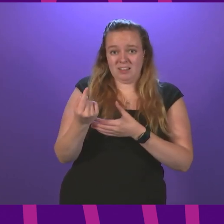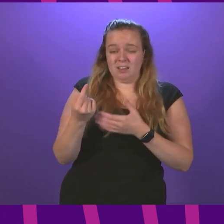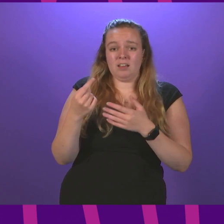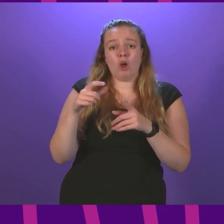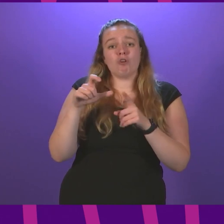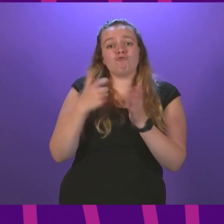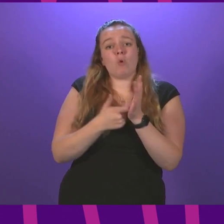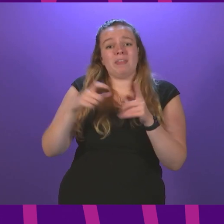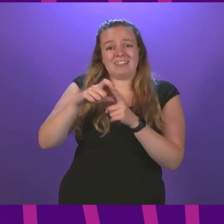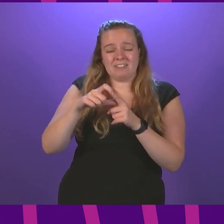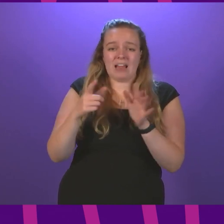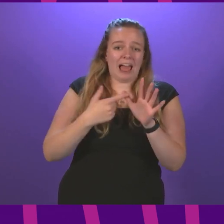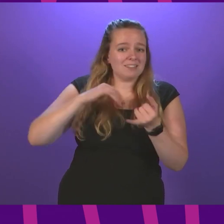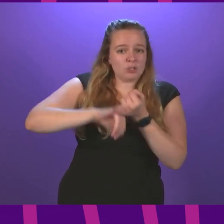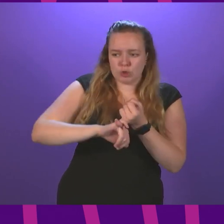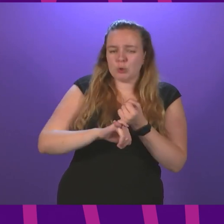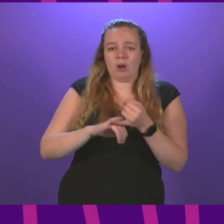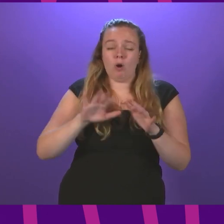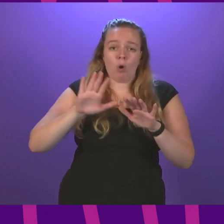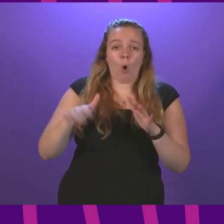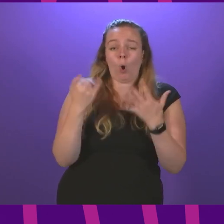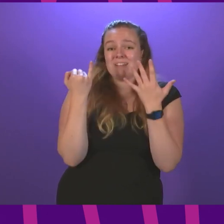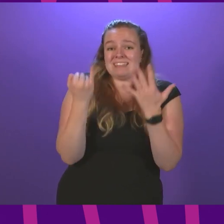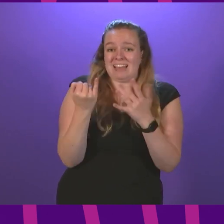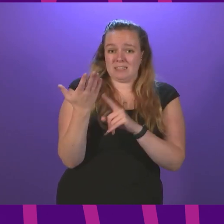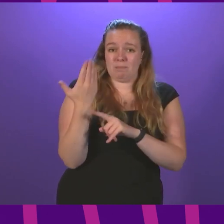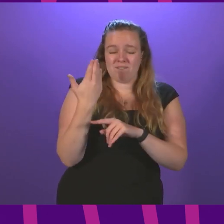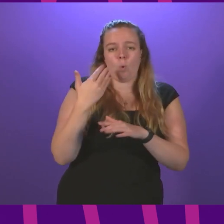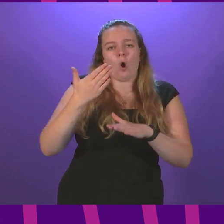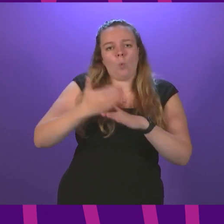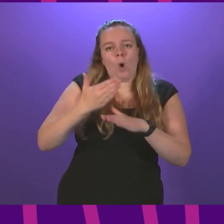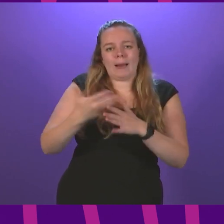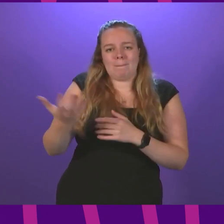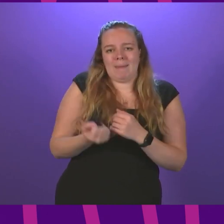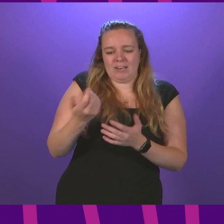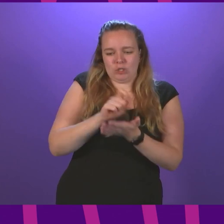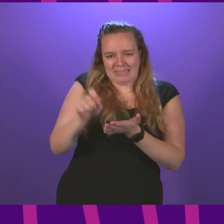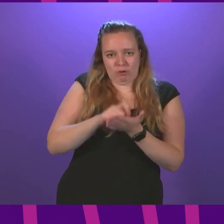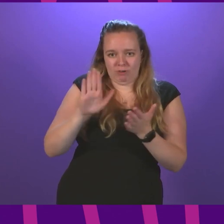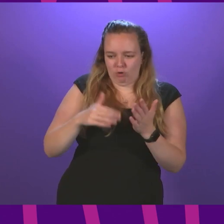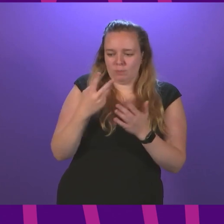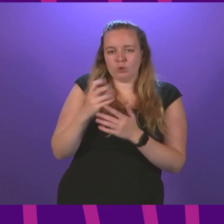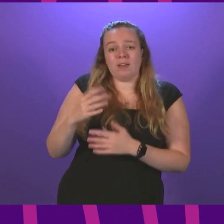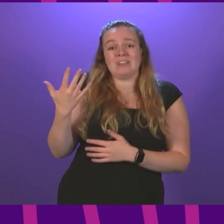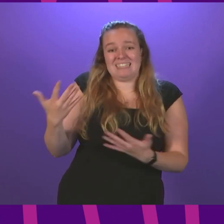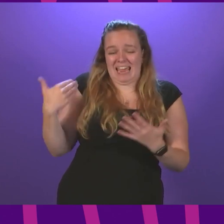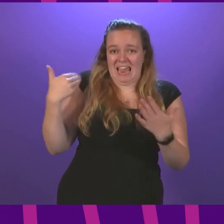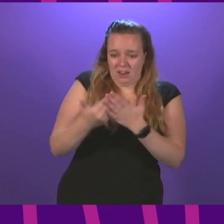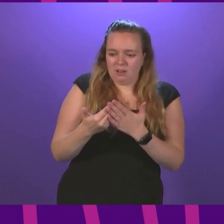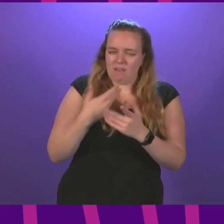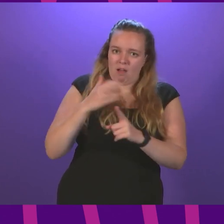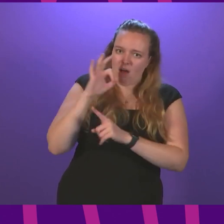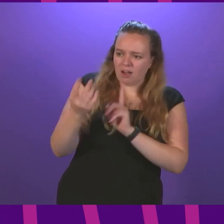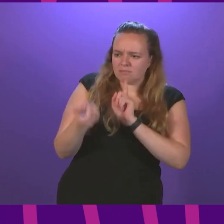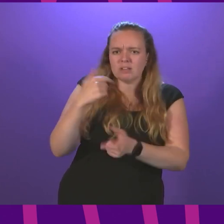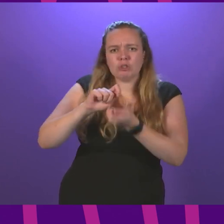Davidson, Alexander Stewart and all six former Work and Pension Secretaries since 2010 are calling for a reversal.